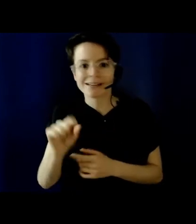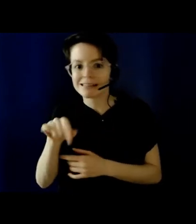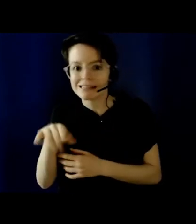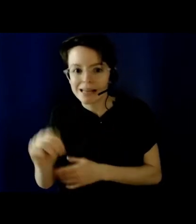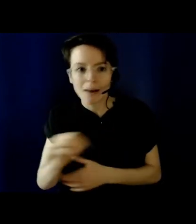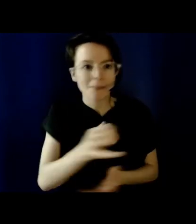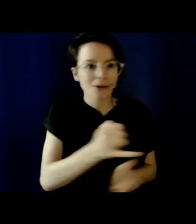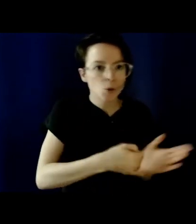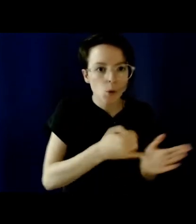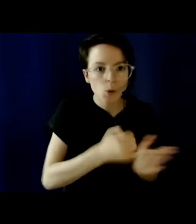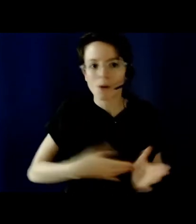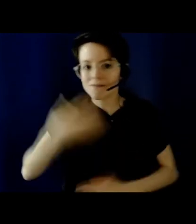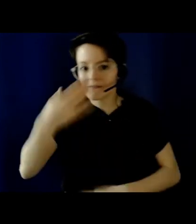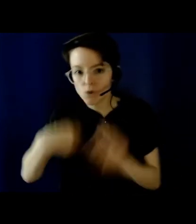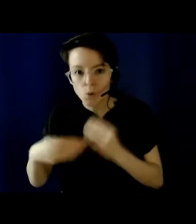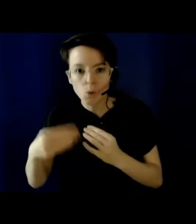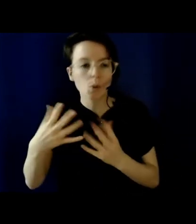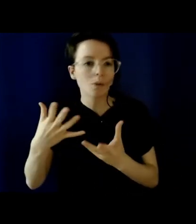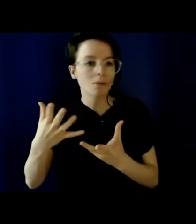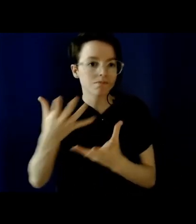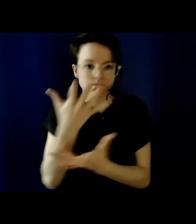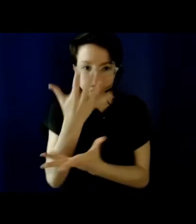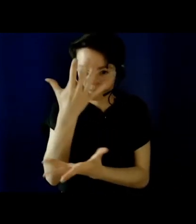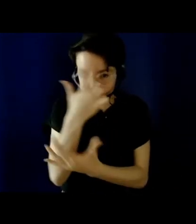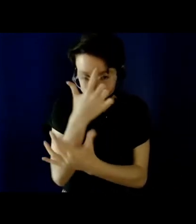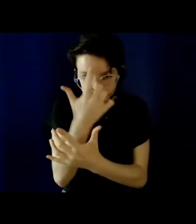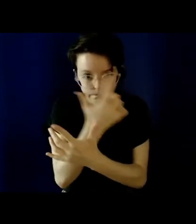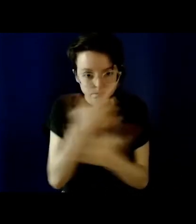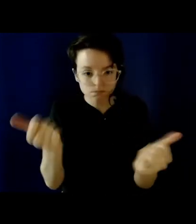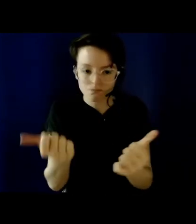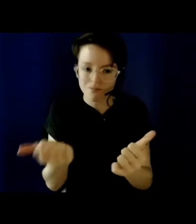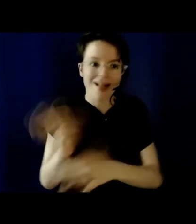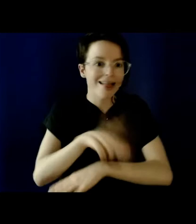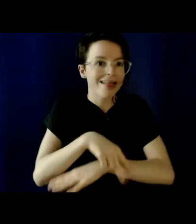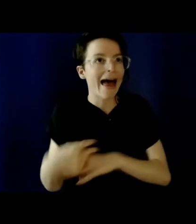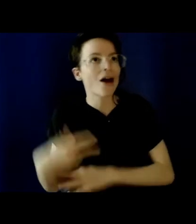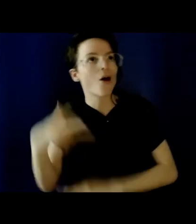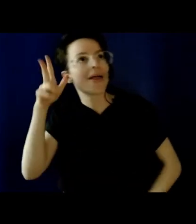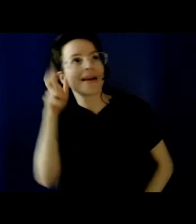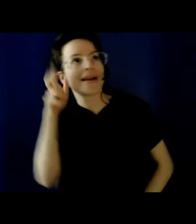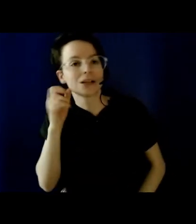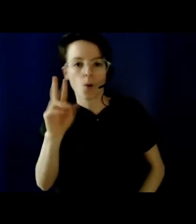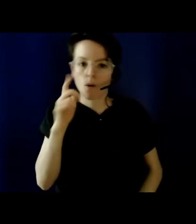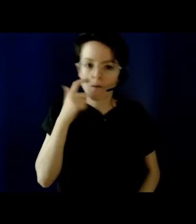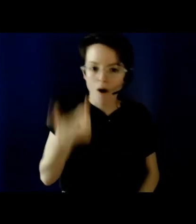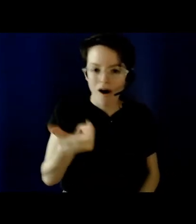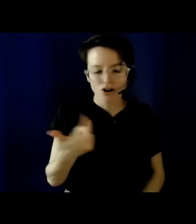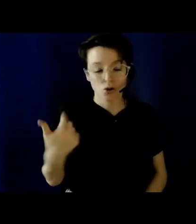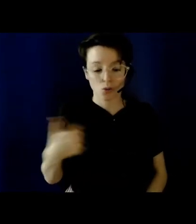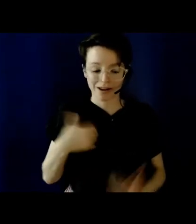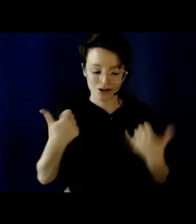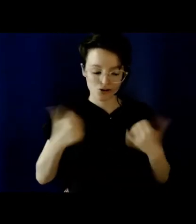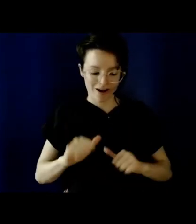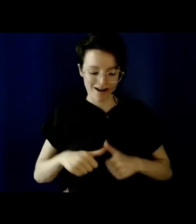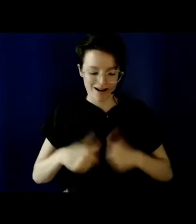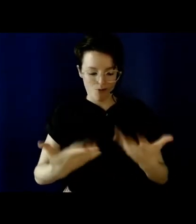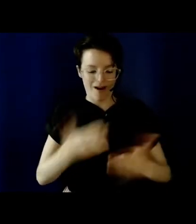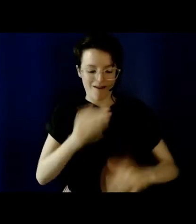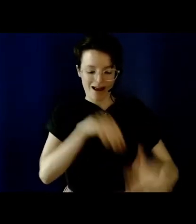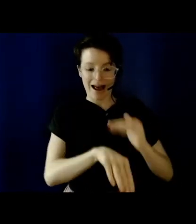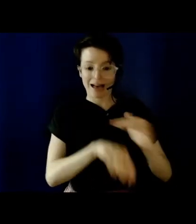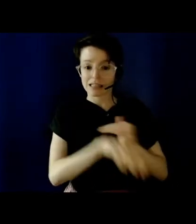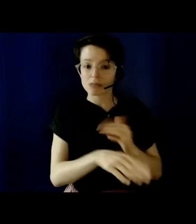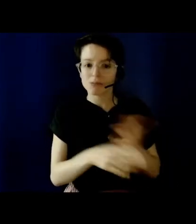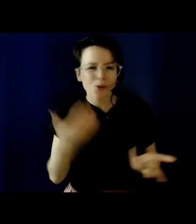We've tried to build accessibility into this workshop as best we know how, but access is a process. So if there are ways that we can make this or